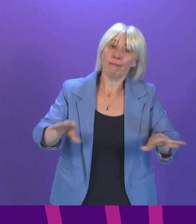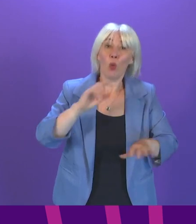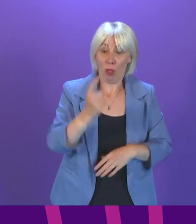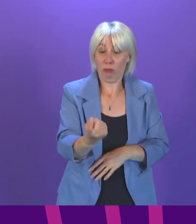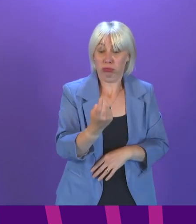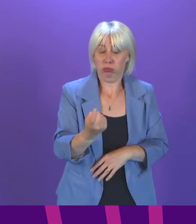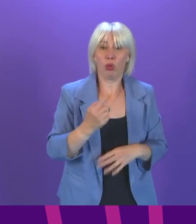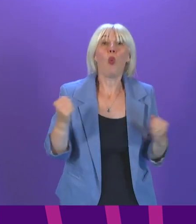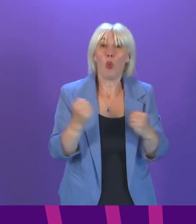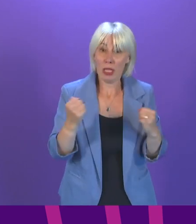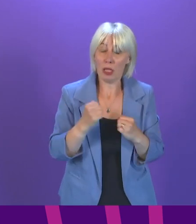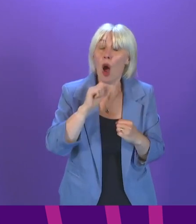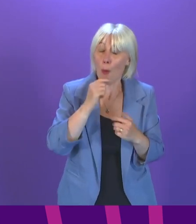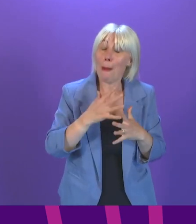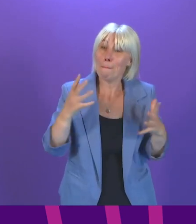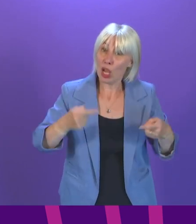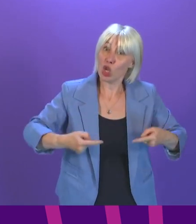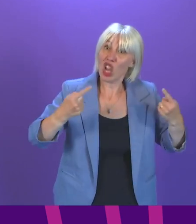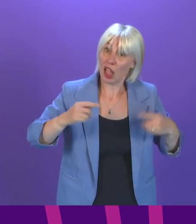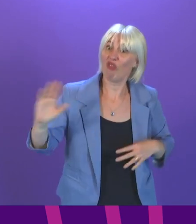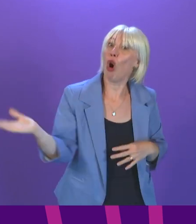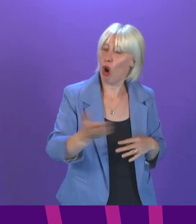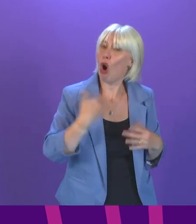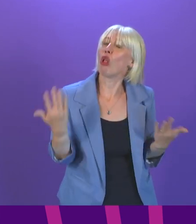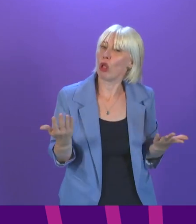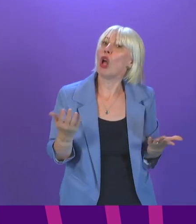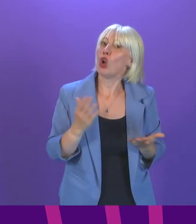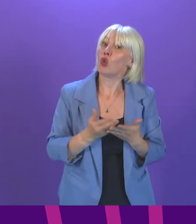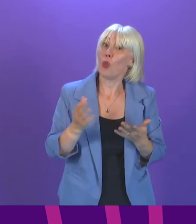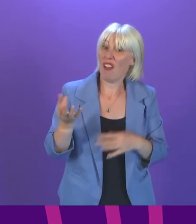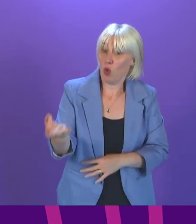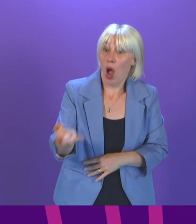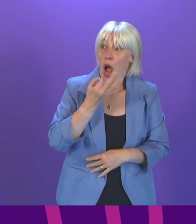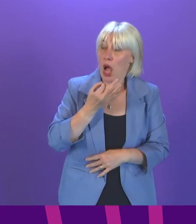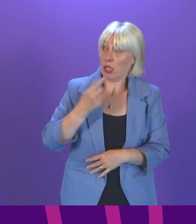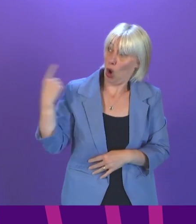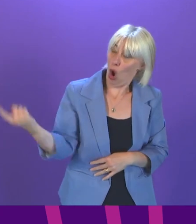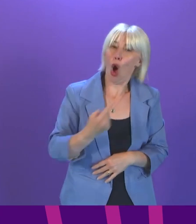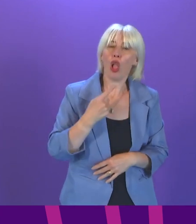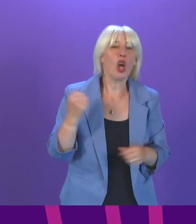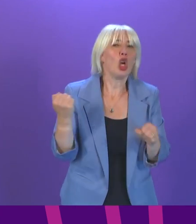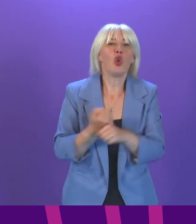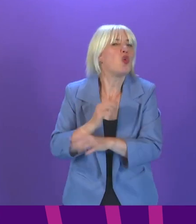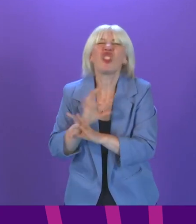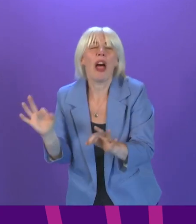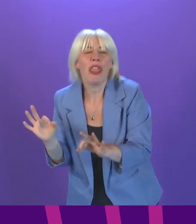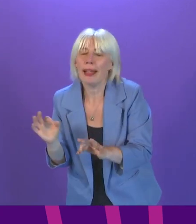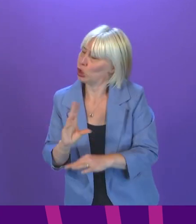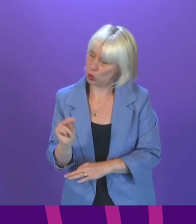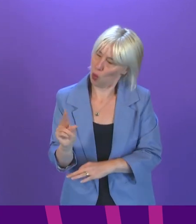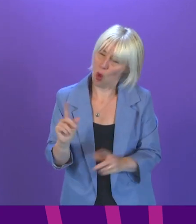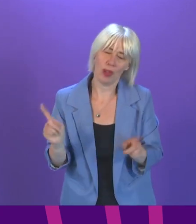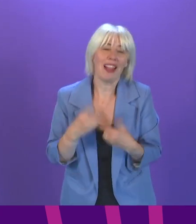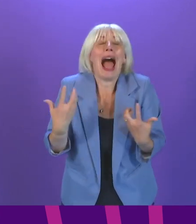it's going to pose significant challenges for all of us. So, the question for all of us is not, can we get away with doing nothing? It's, how do we